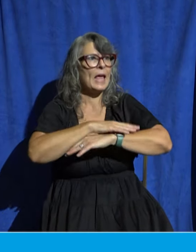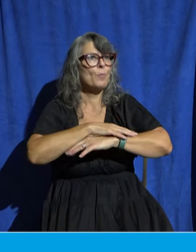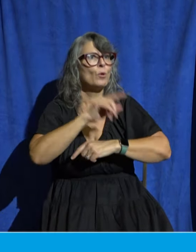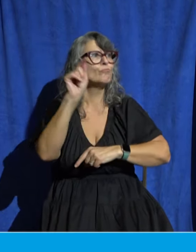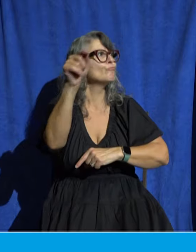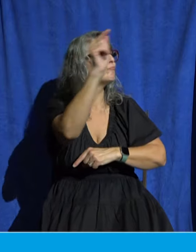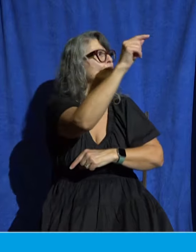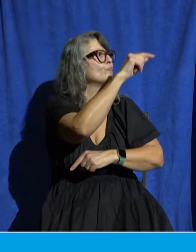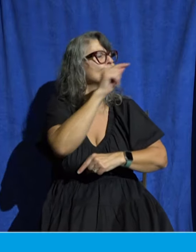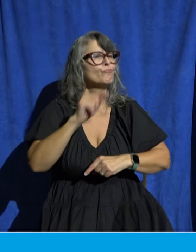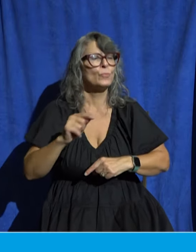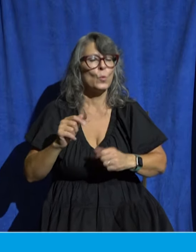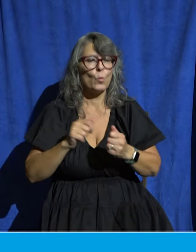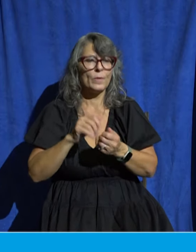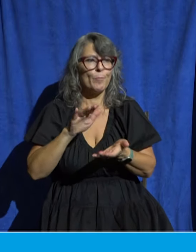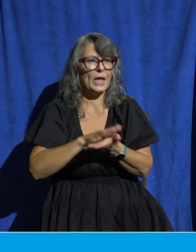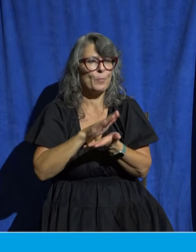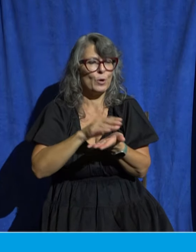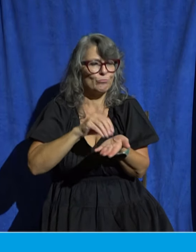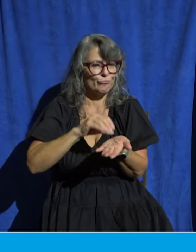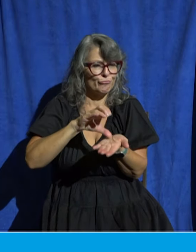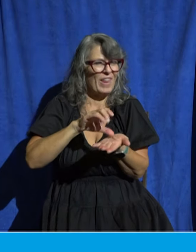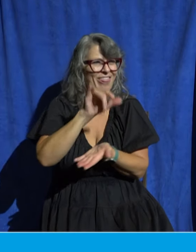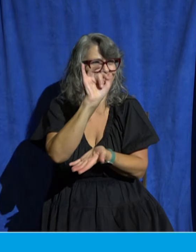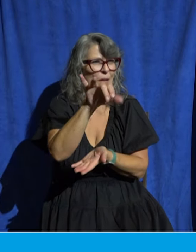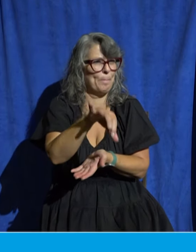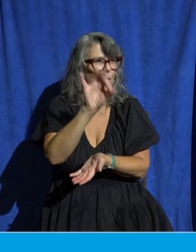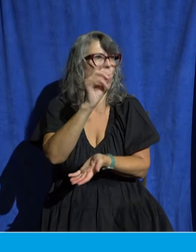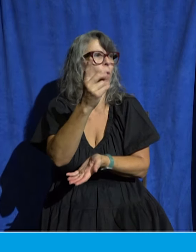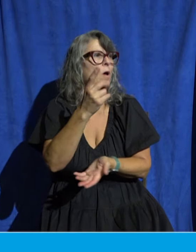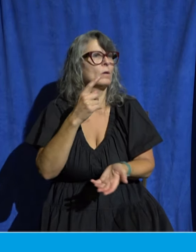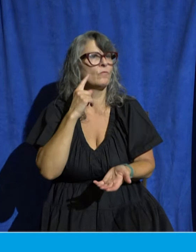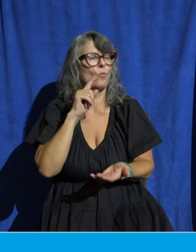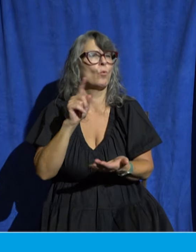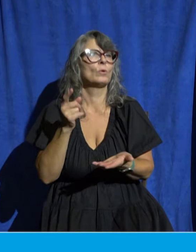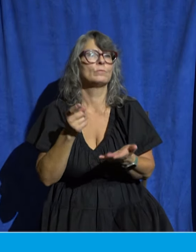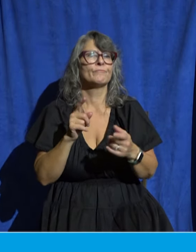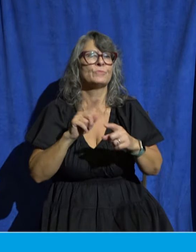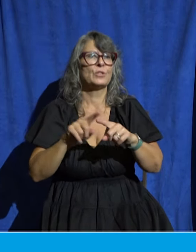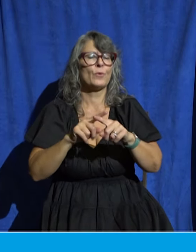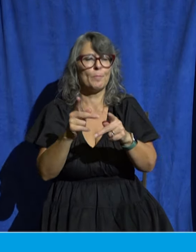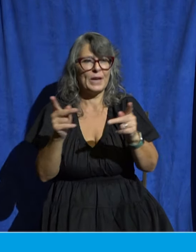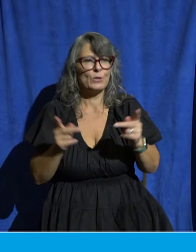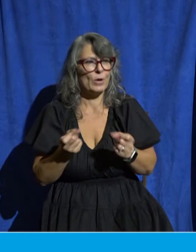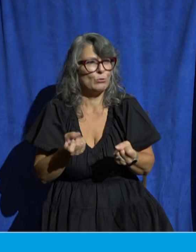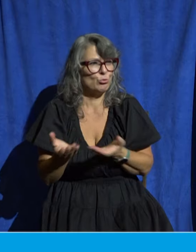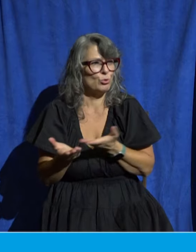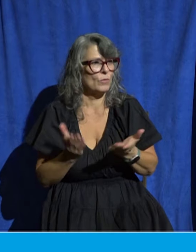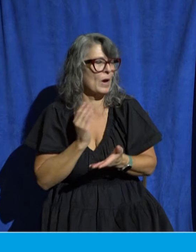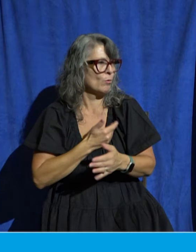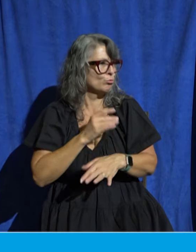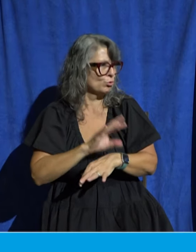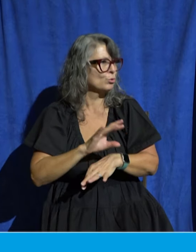give you some space to wrestle and process and pray through this question what does faithfulness and serving with my gifting look like this fall